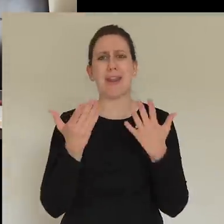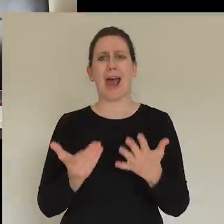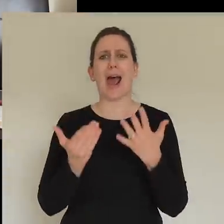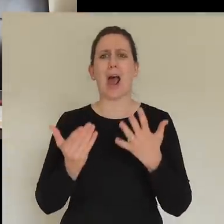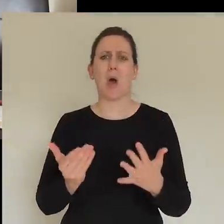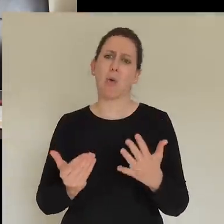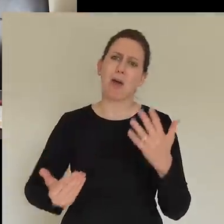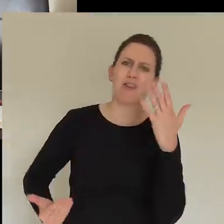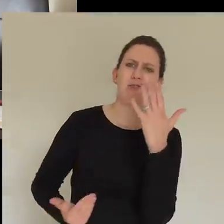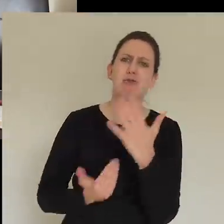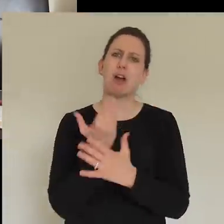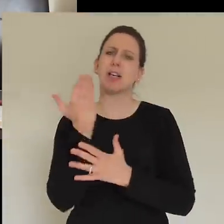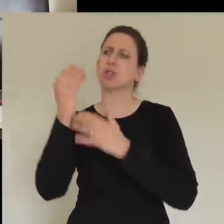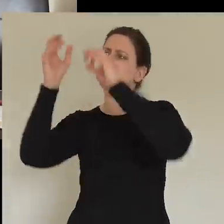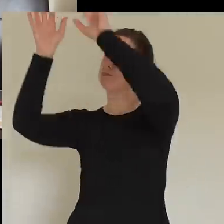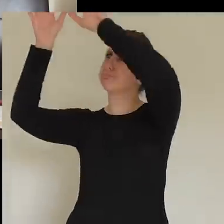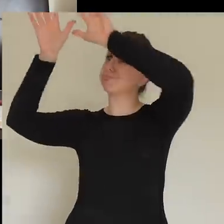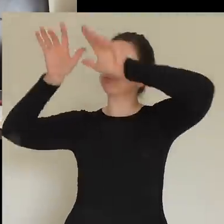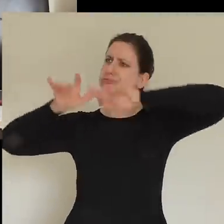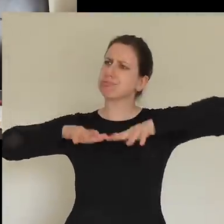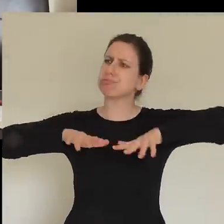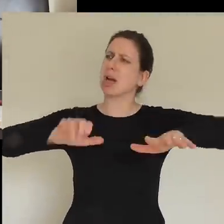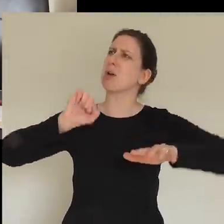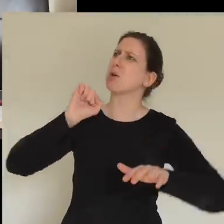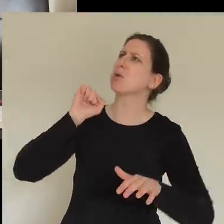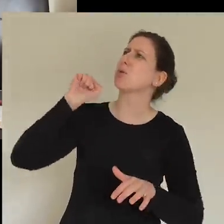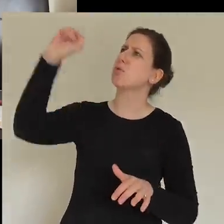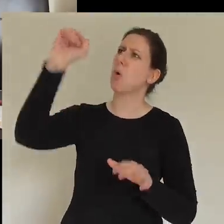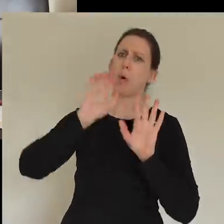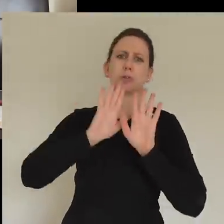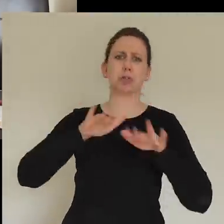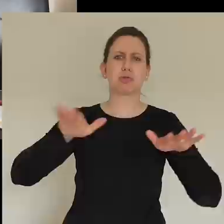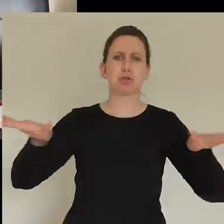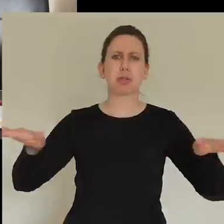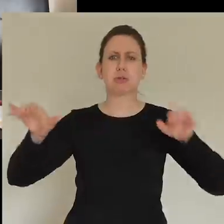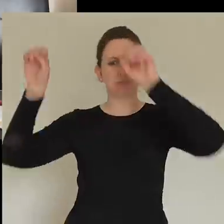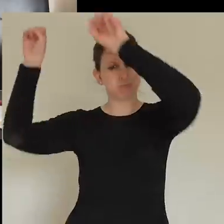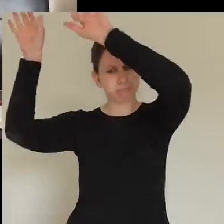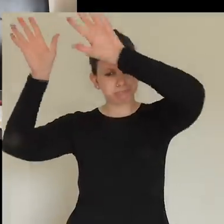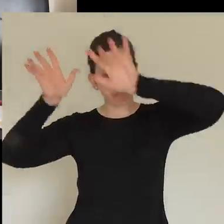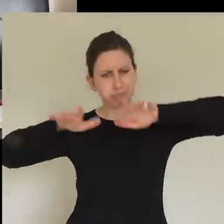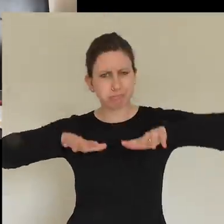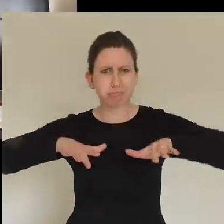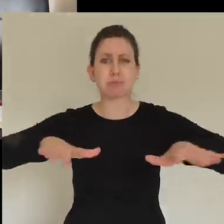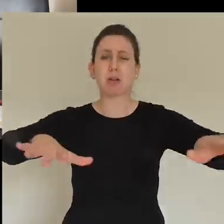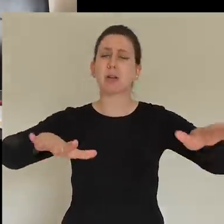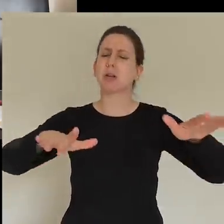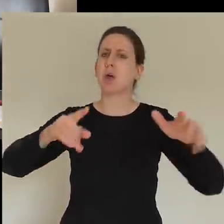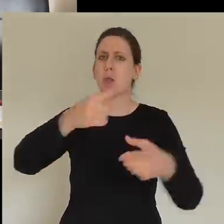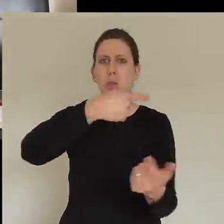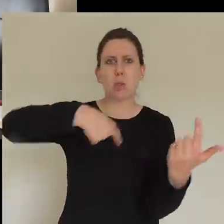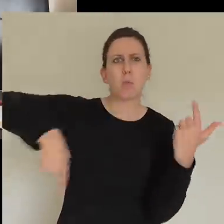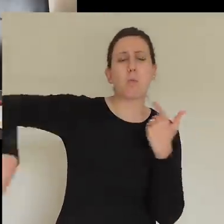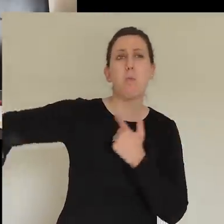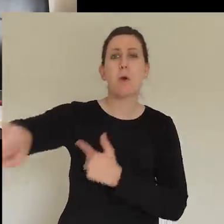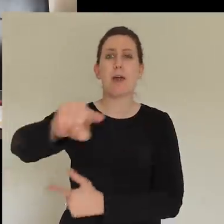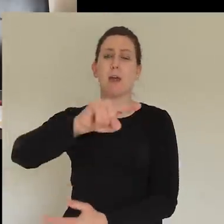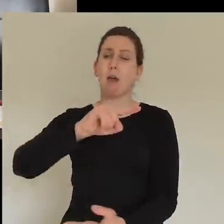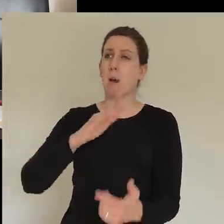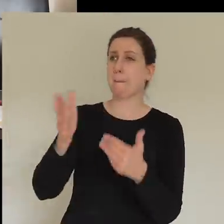upon us, upon your children. And Lord God, that we would just have a greater awareness of what you're saying